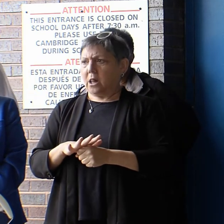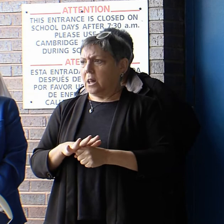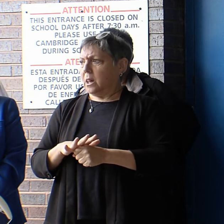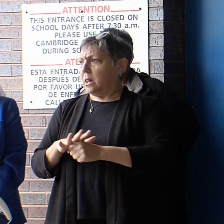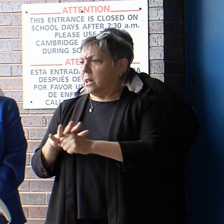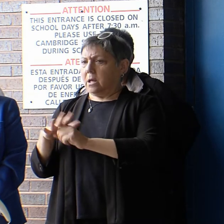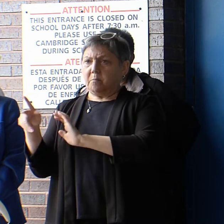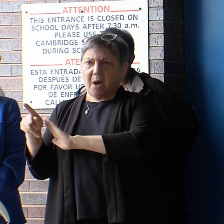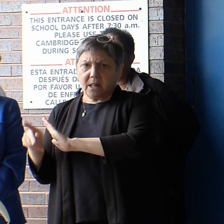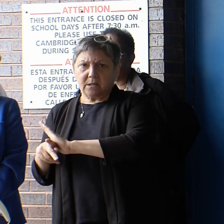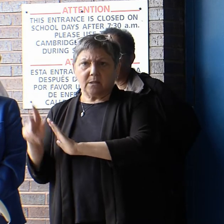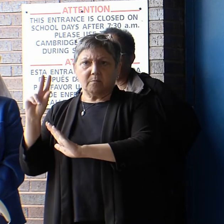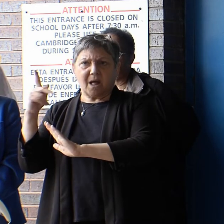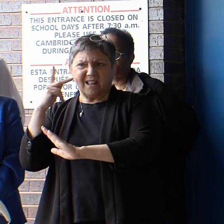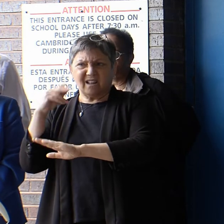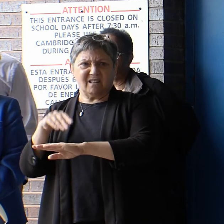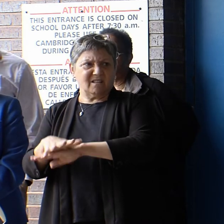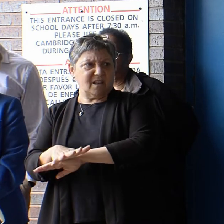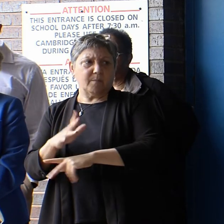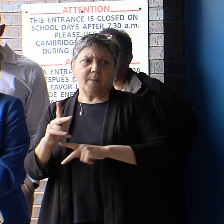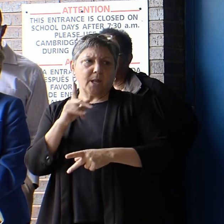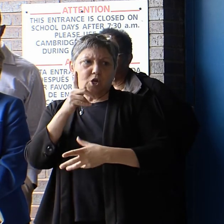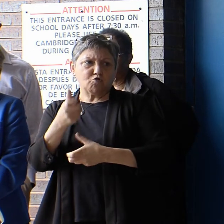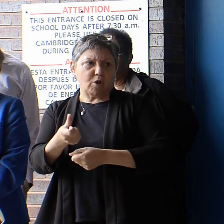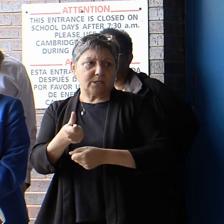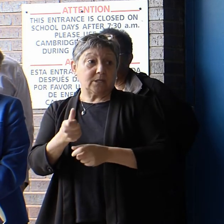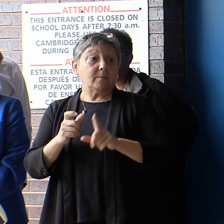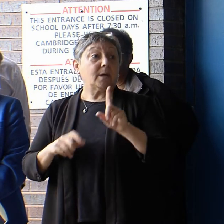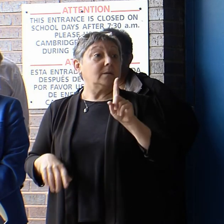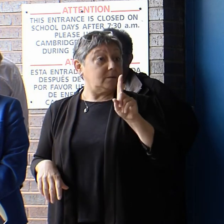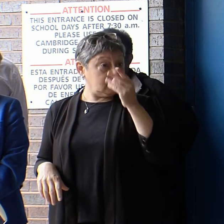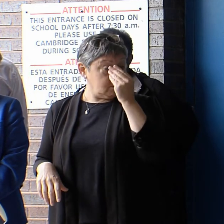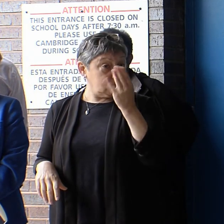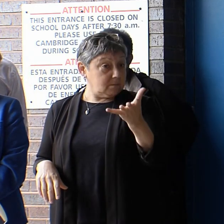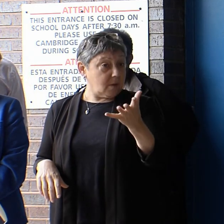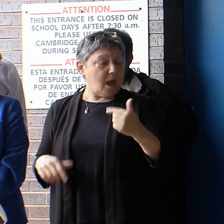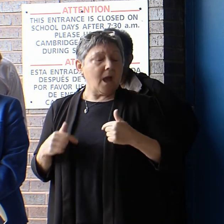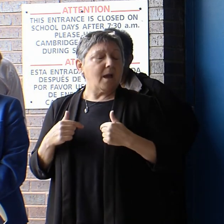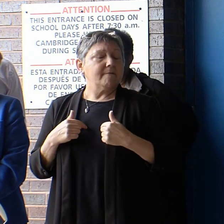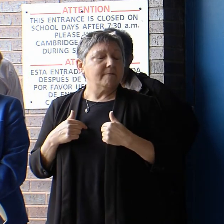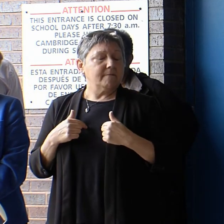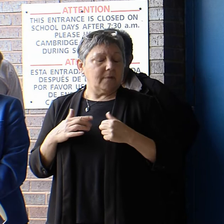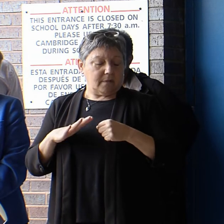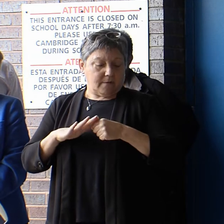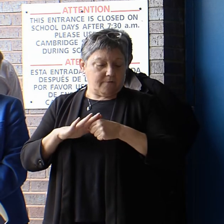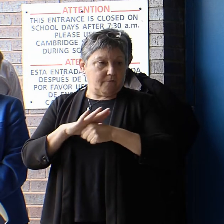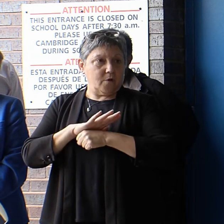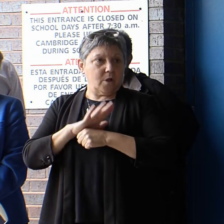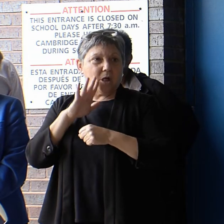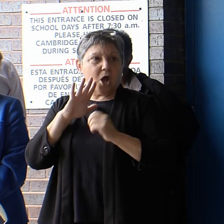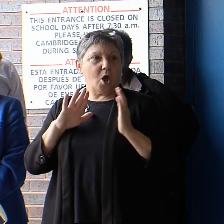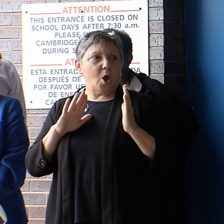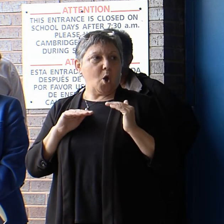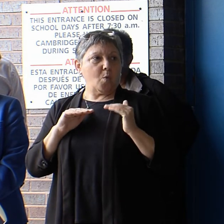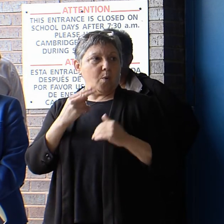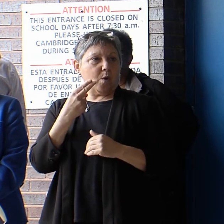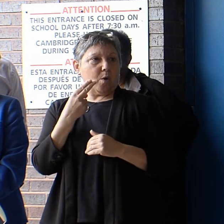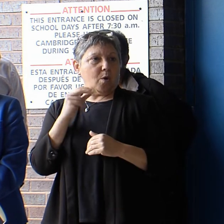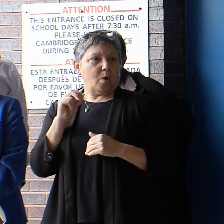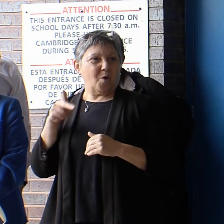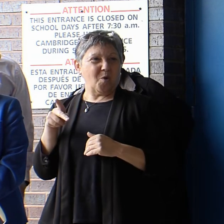and local politics as well. But I have never felt more hope about the direction for this city